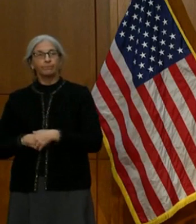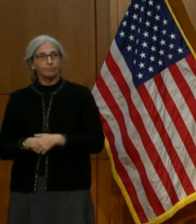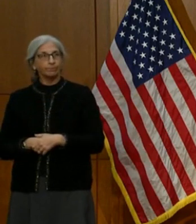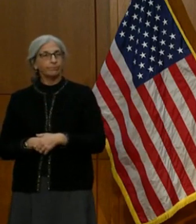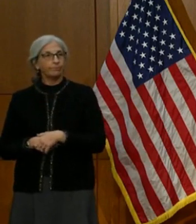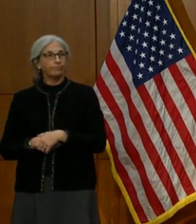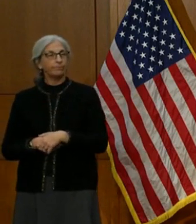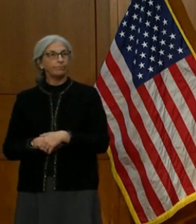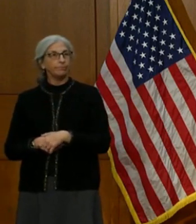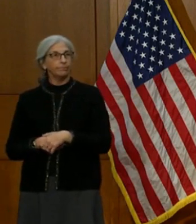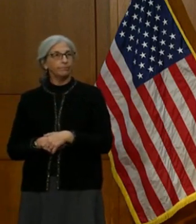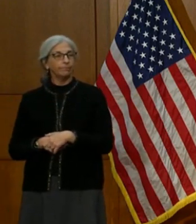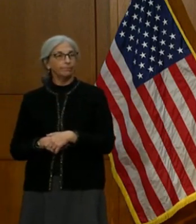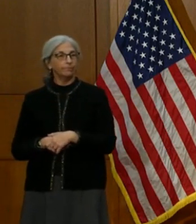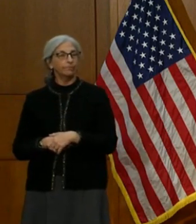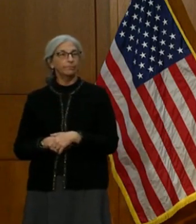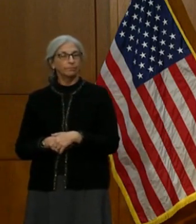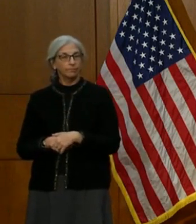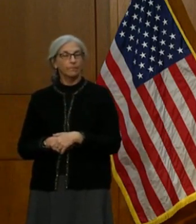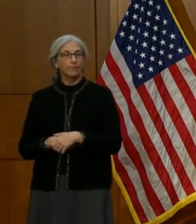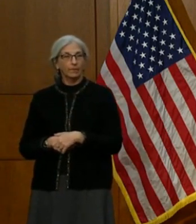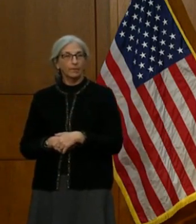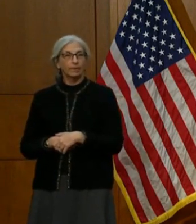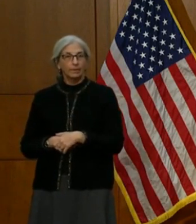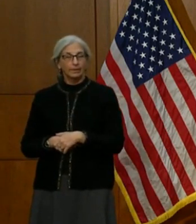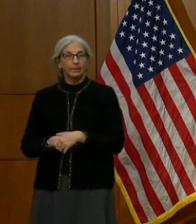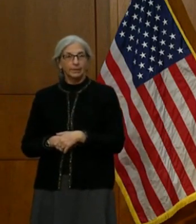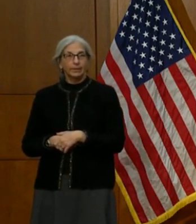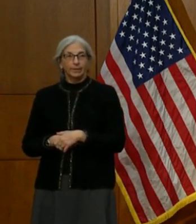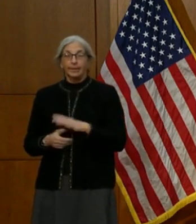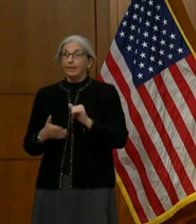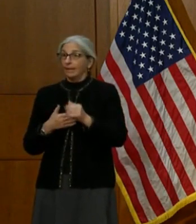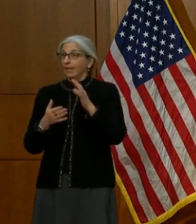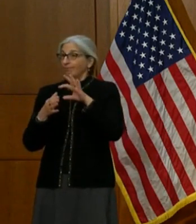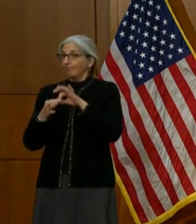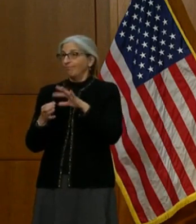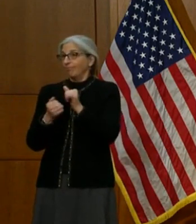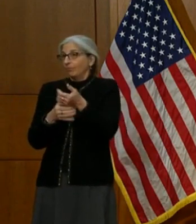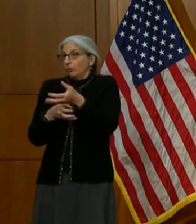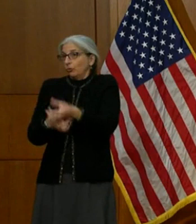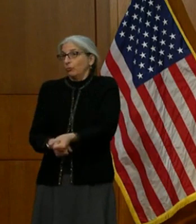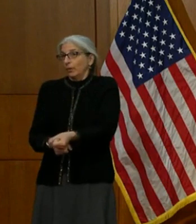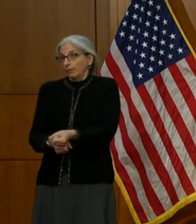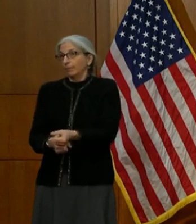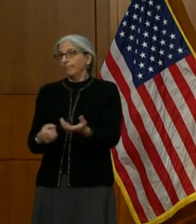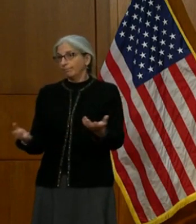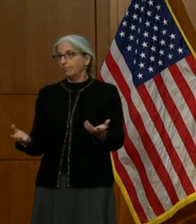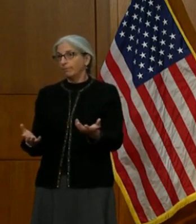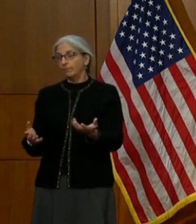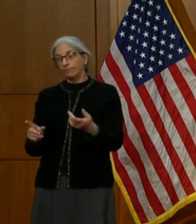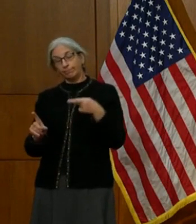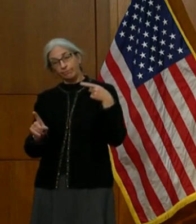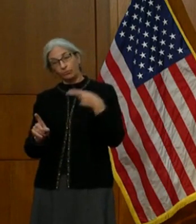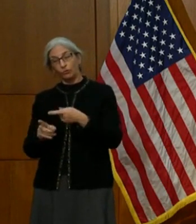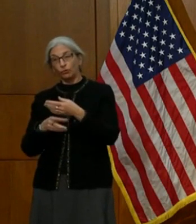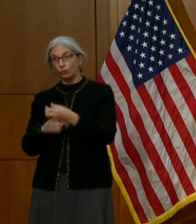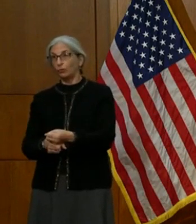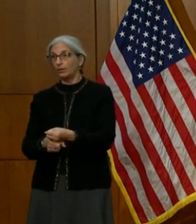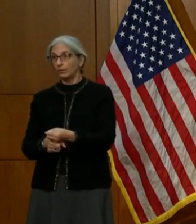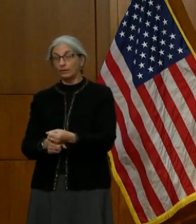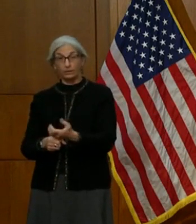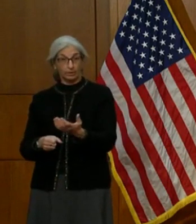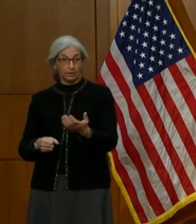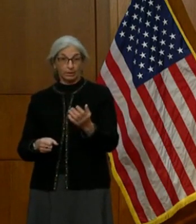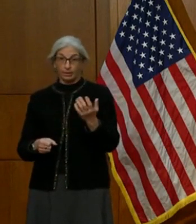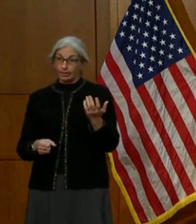best I can. And that's something, Andre, that is, I think, the trust issue across Virginia with receiving the